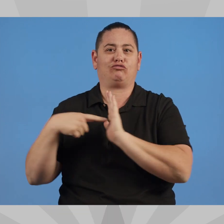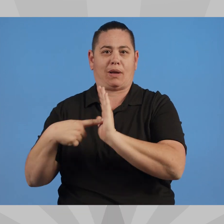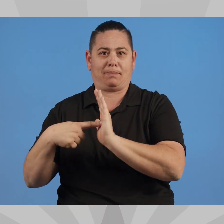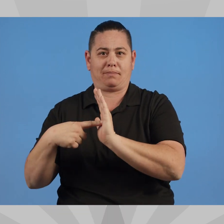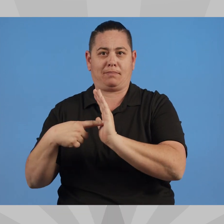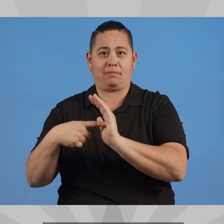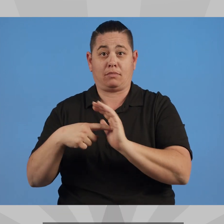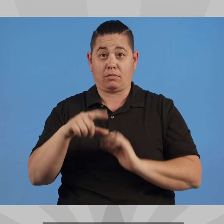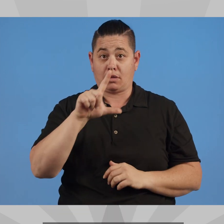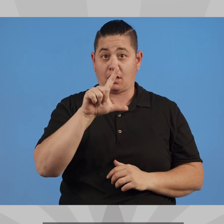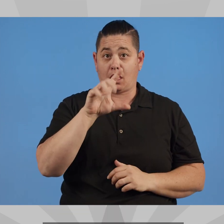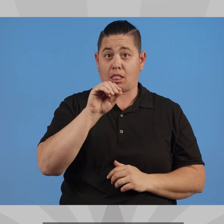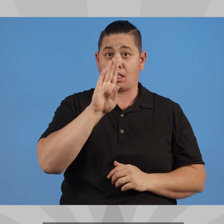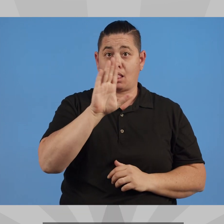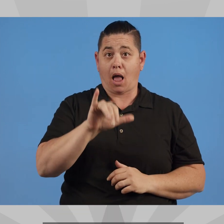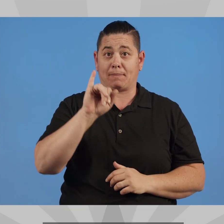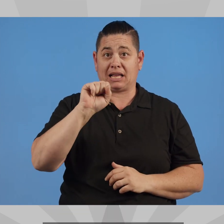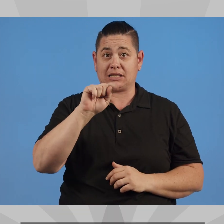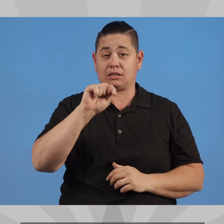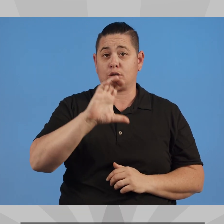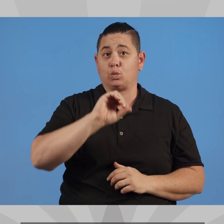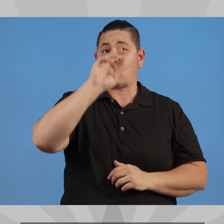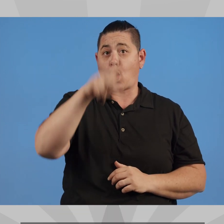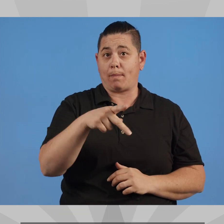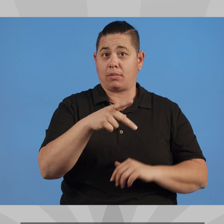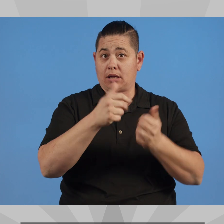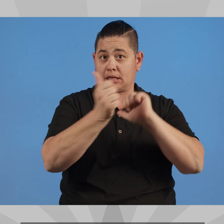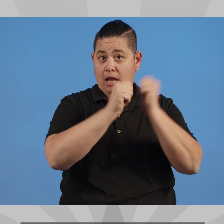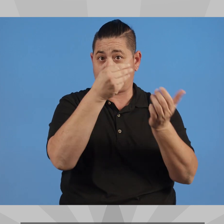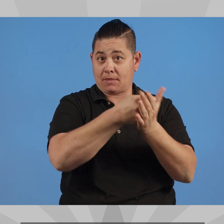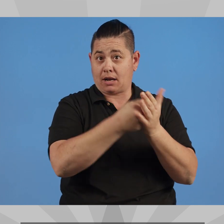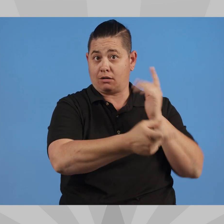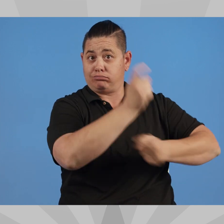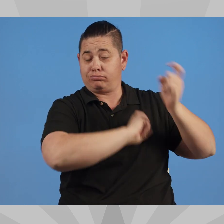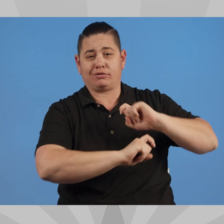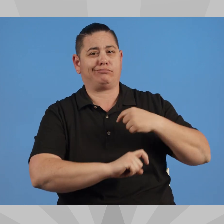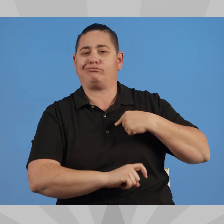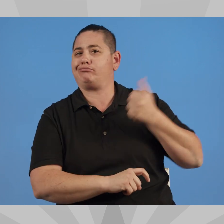refusing to accept lobbyist and corporate campaign financing.